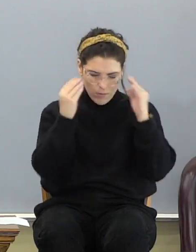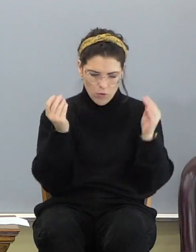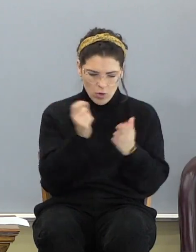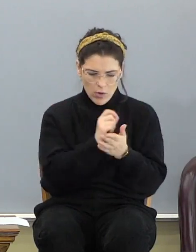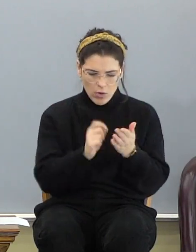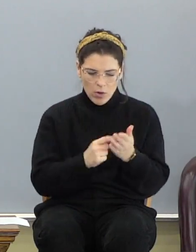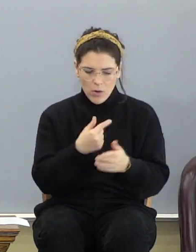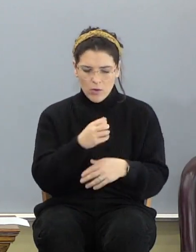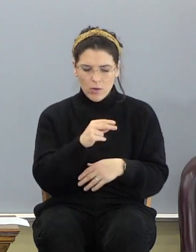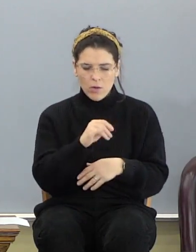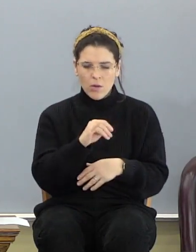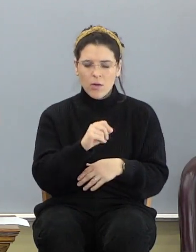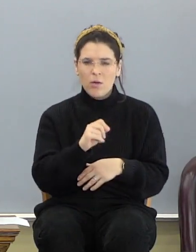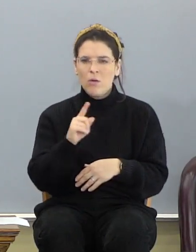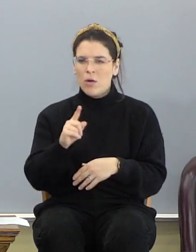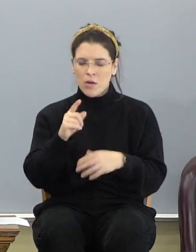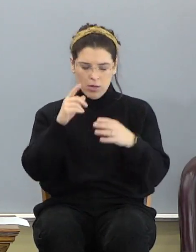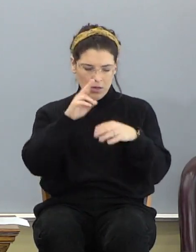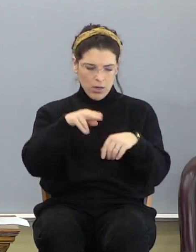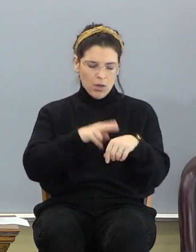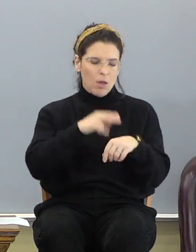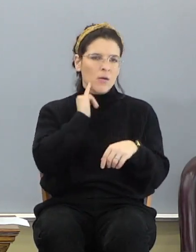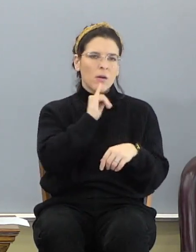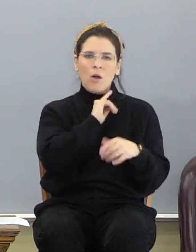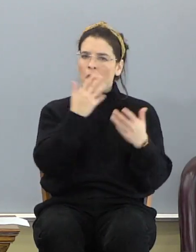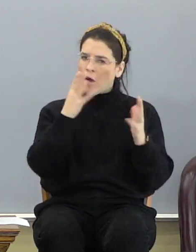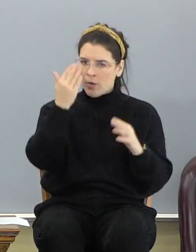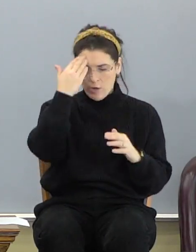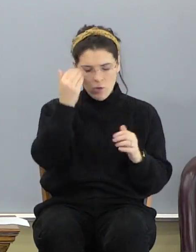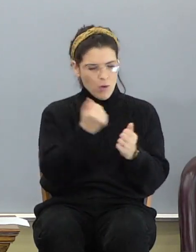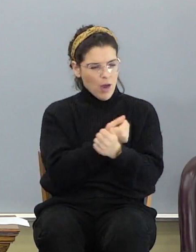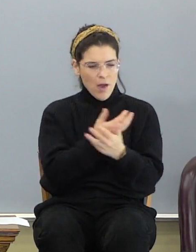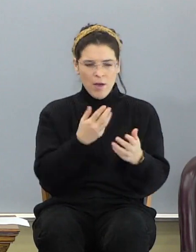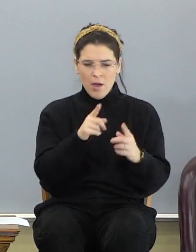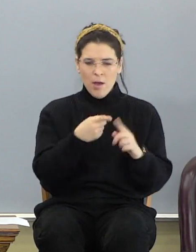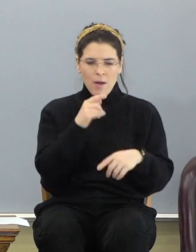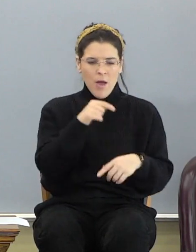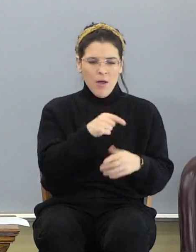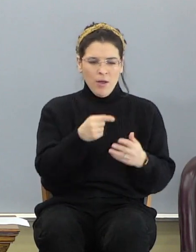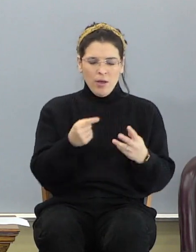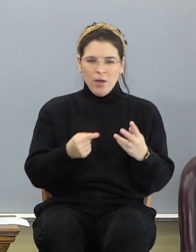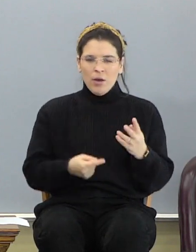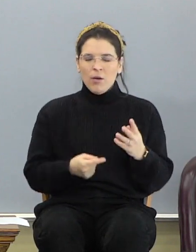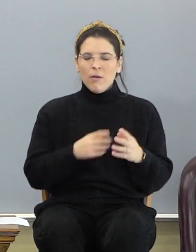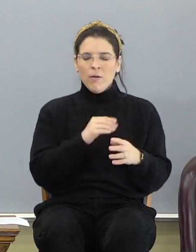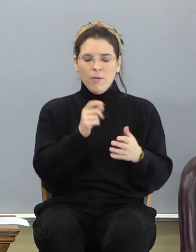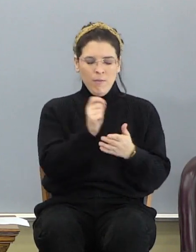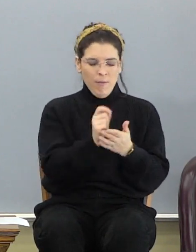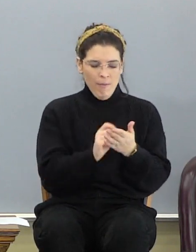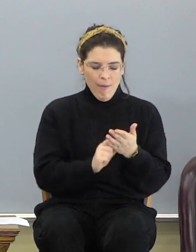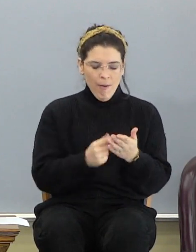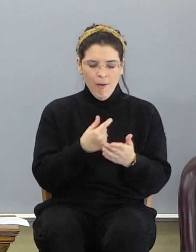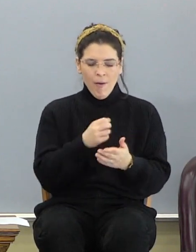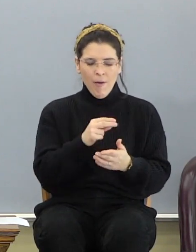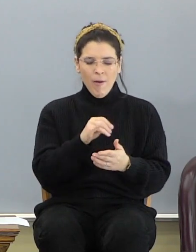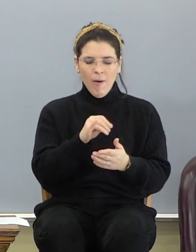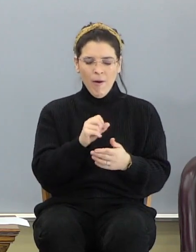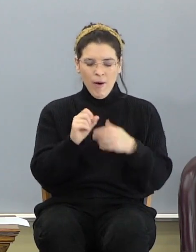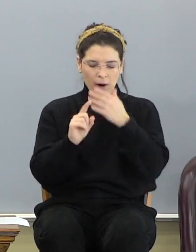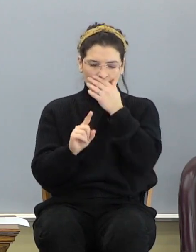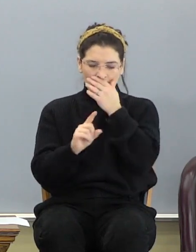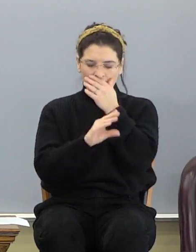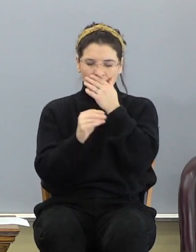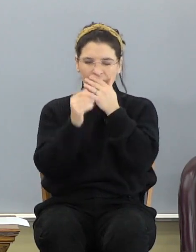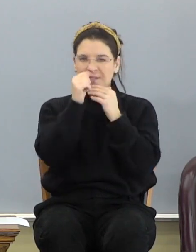1, the nation Israel already knew everything about these things, and he's writing Genesis 1 as a